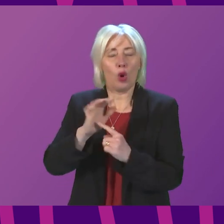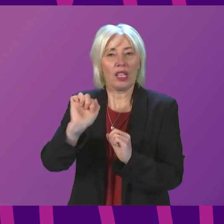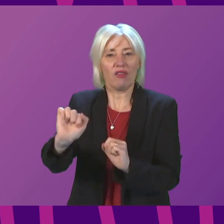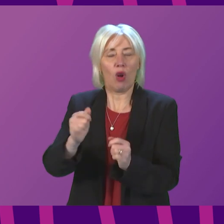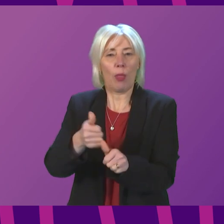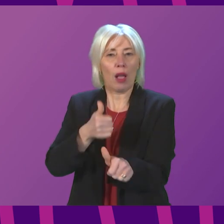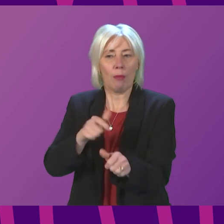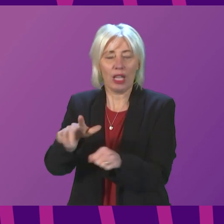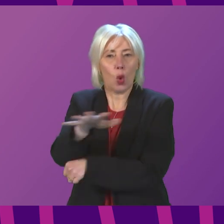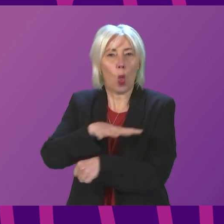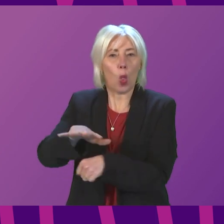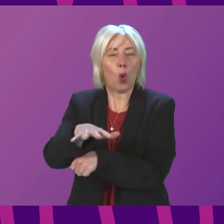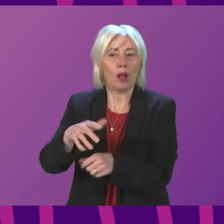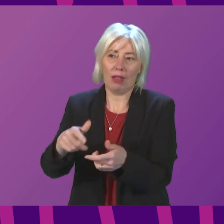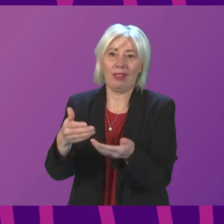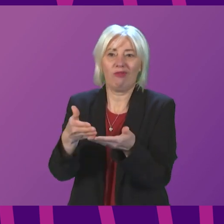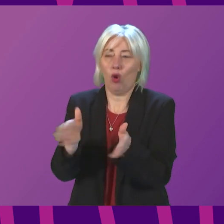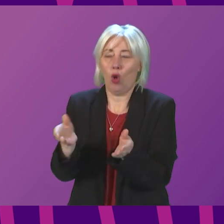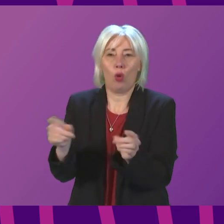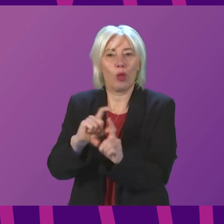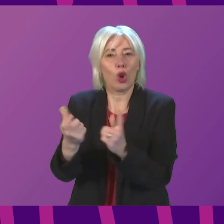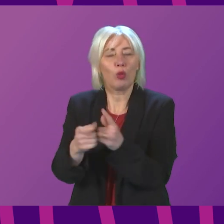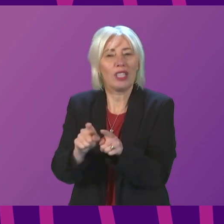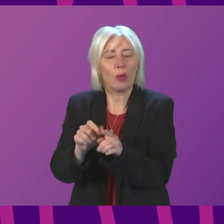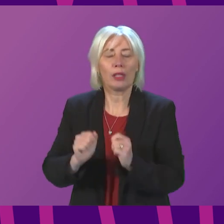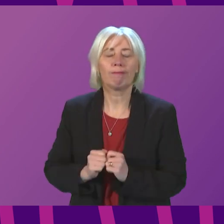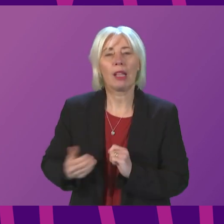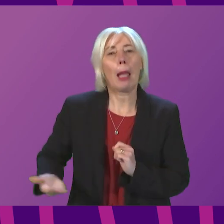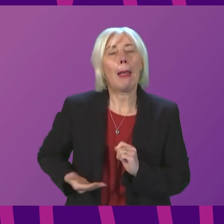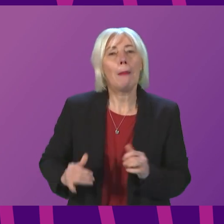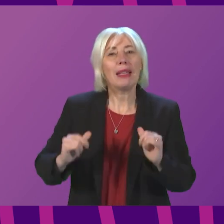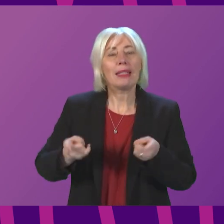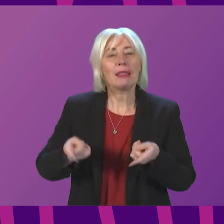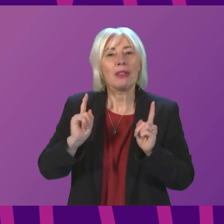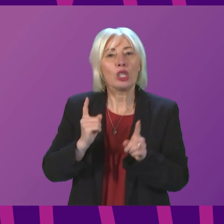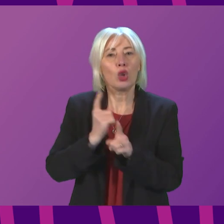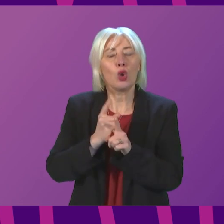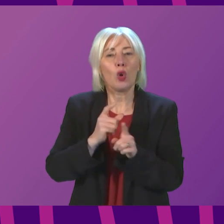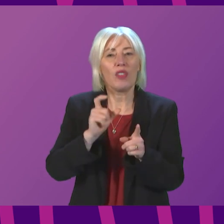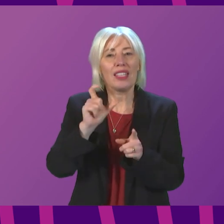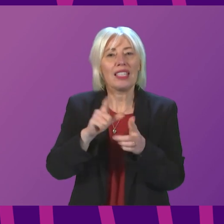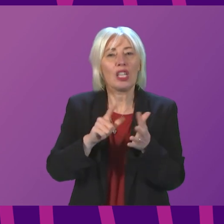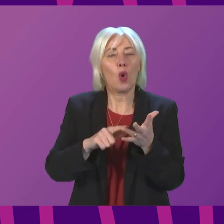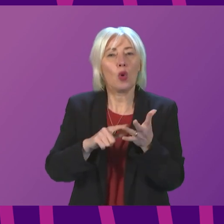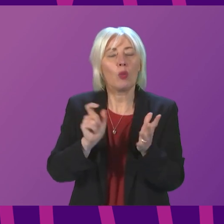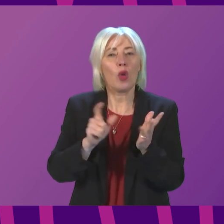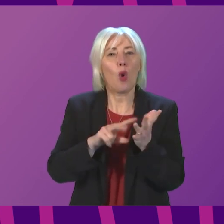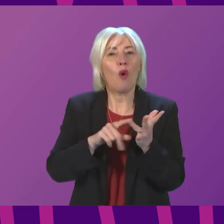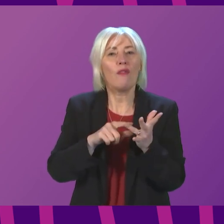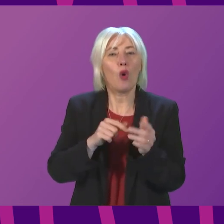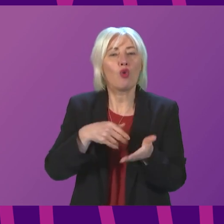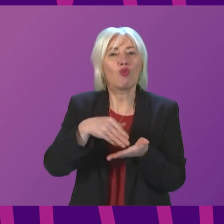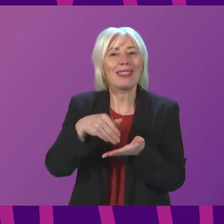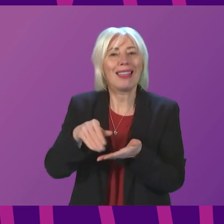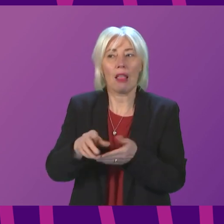local area for the wider community. The Business Minister spoke with the CEO of OVO Retail last Wednesday,